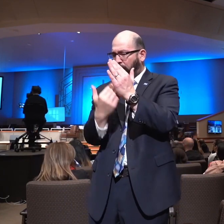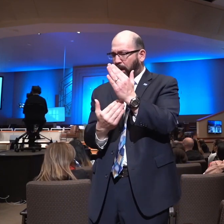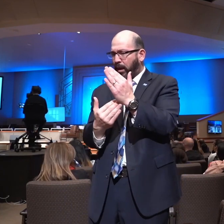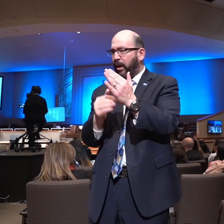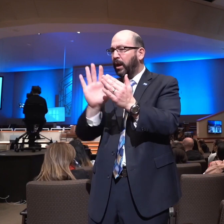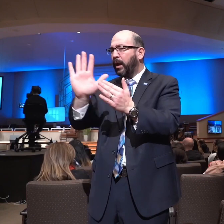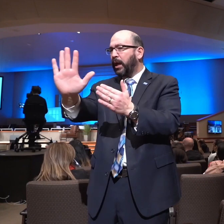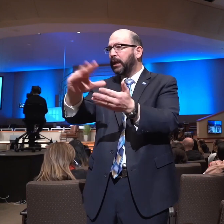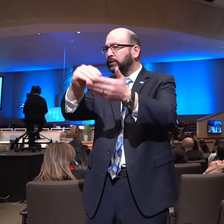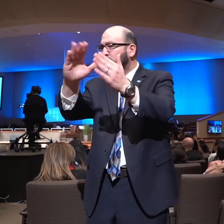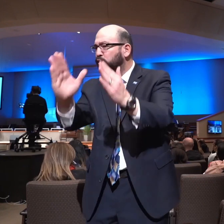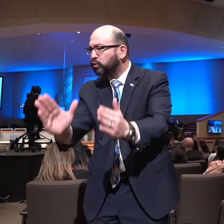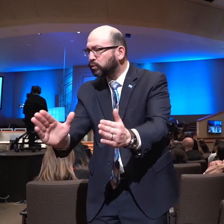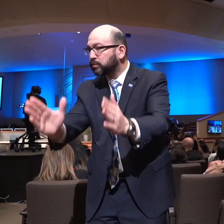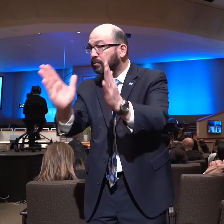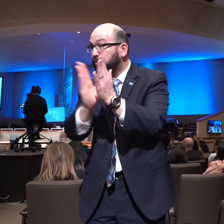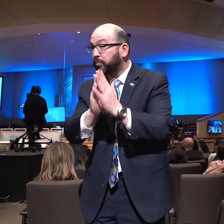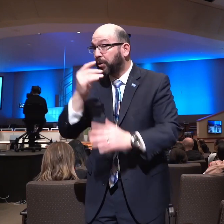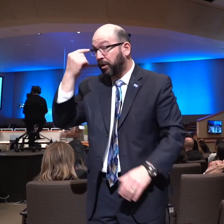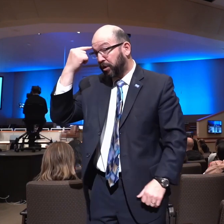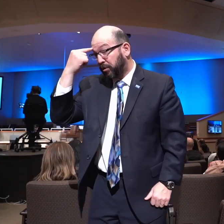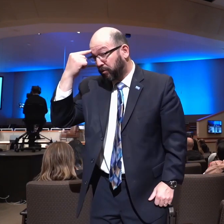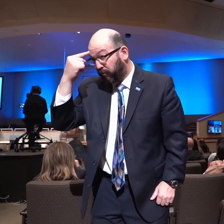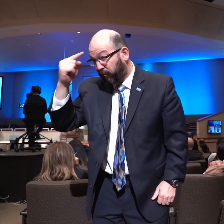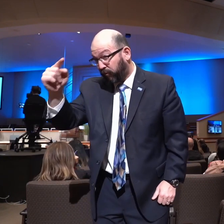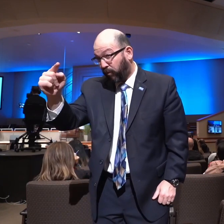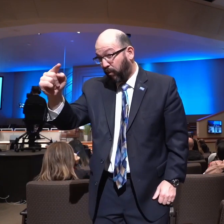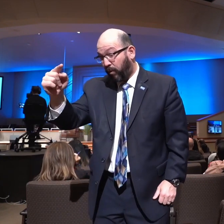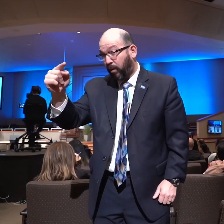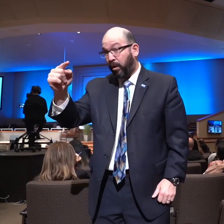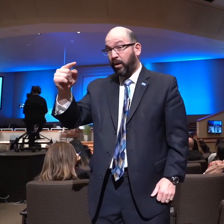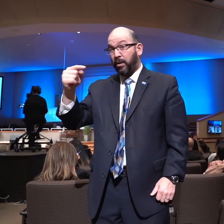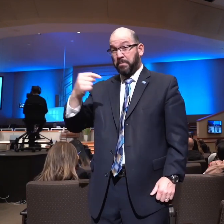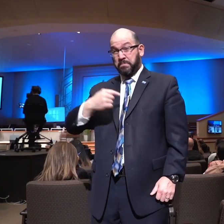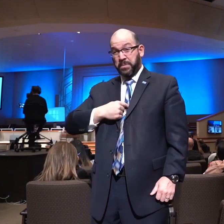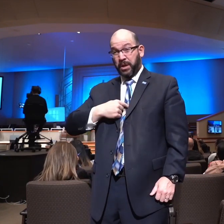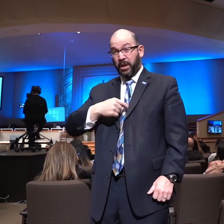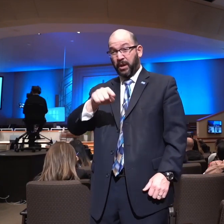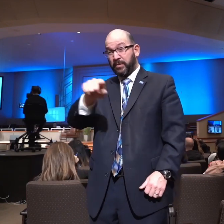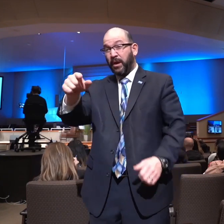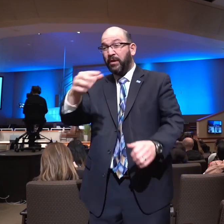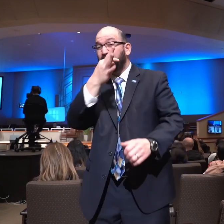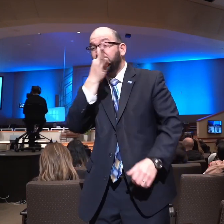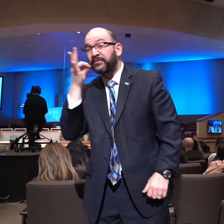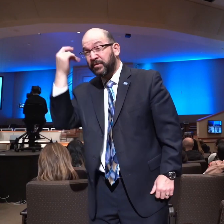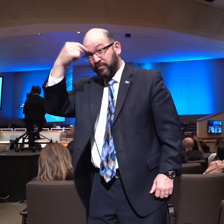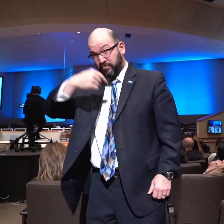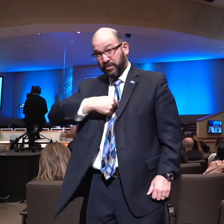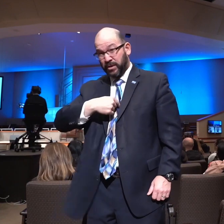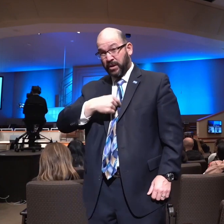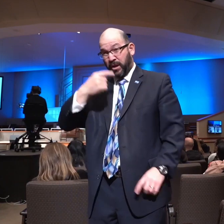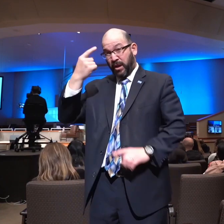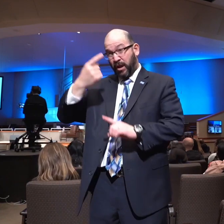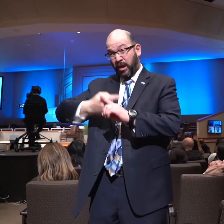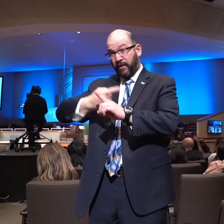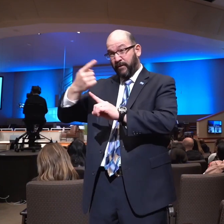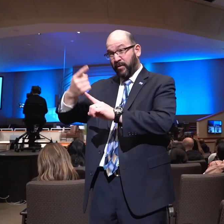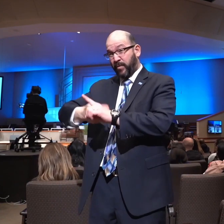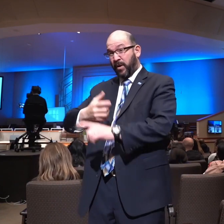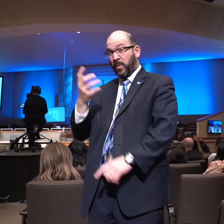Iloilo Baptist Church are praying and fasting for Pastor Chapel this month and they send me a list of